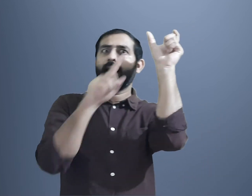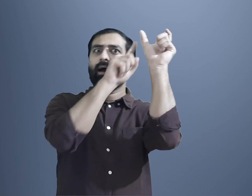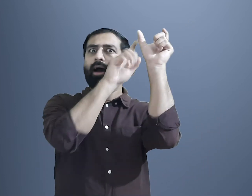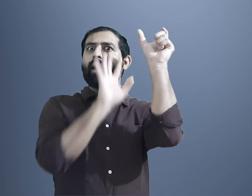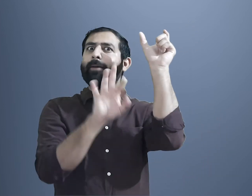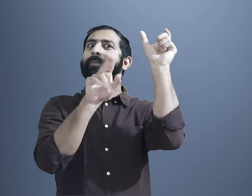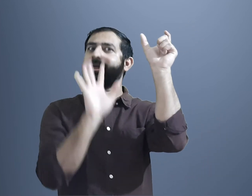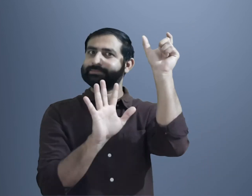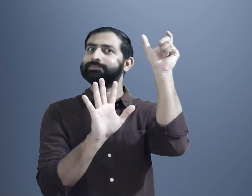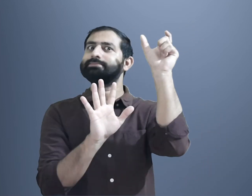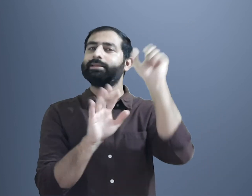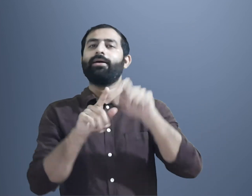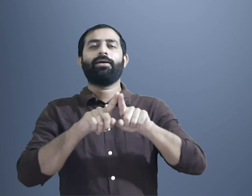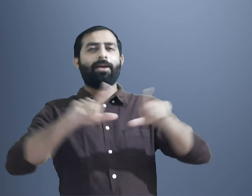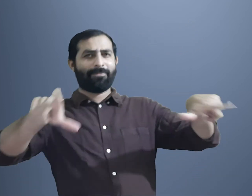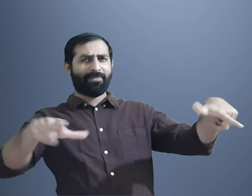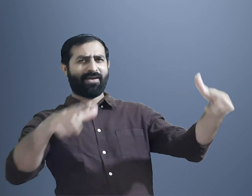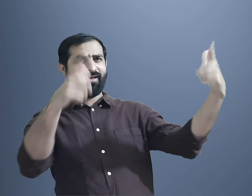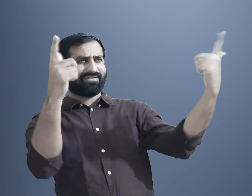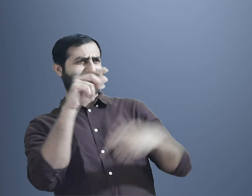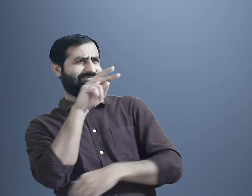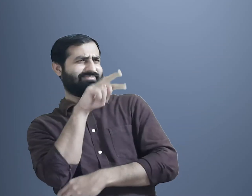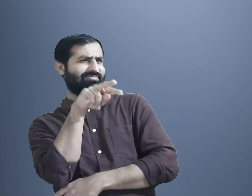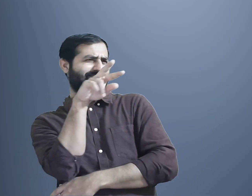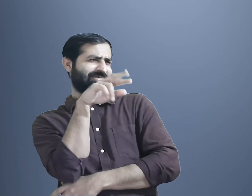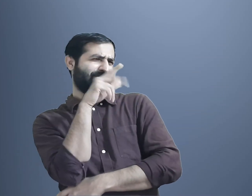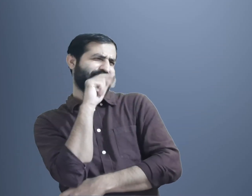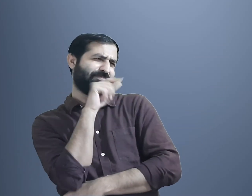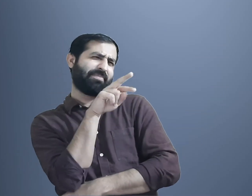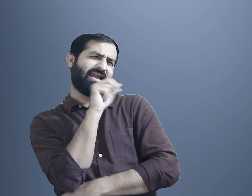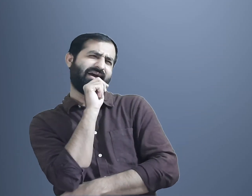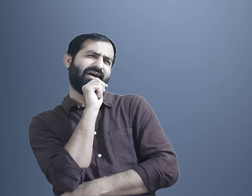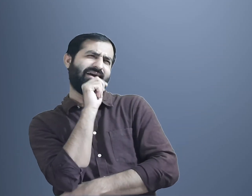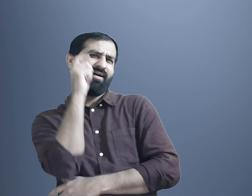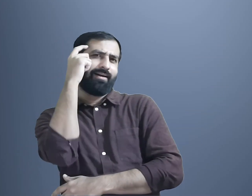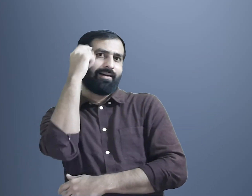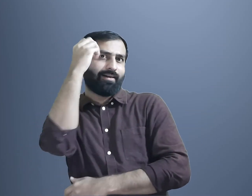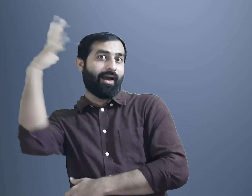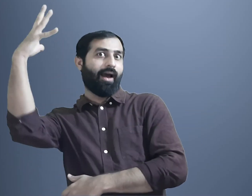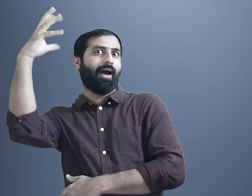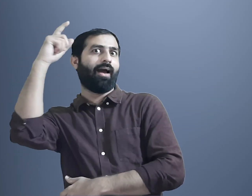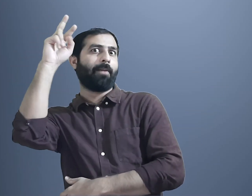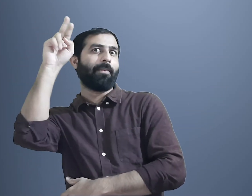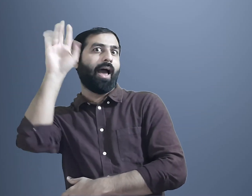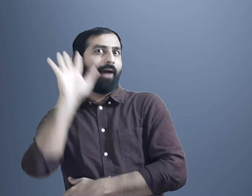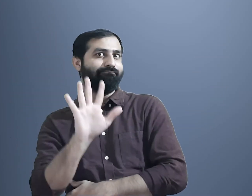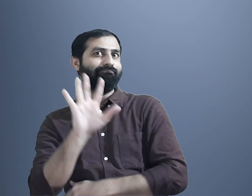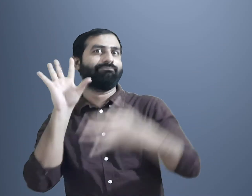is the moon. Another example. While looking at a tree, the word mapping our mind manifests tree.